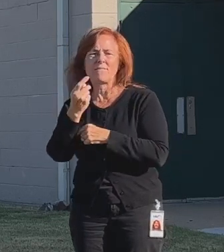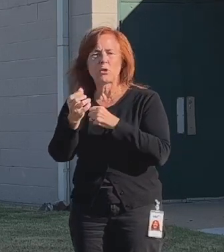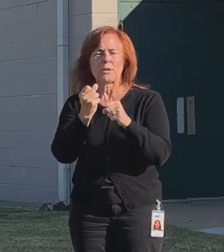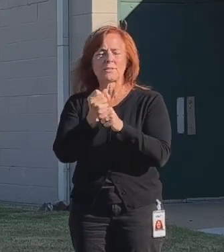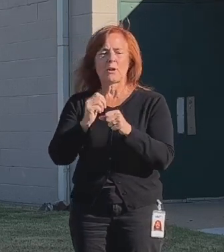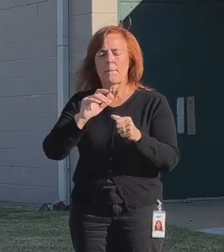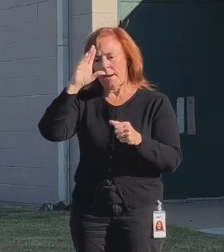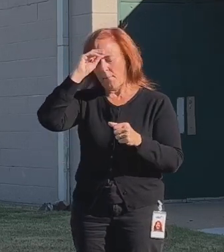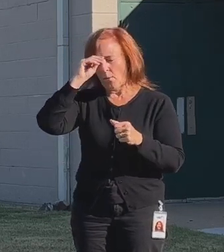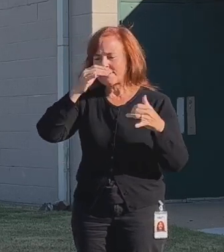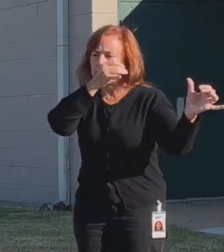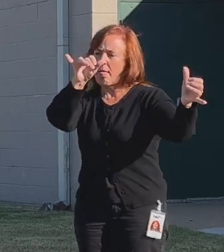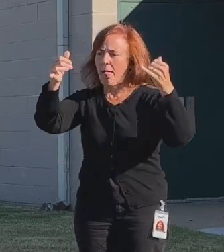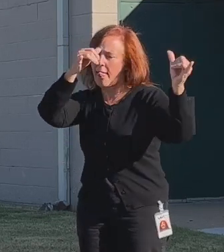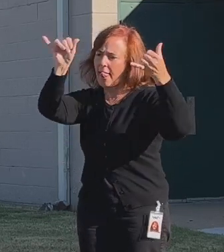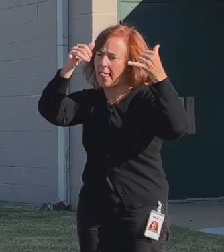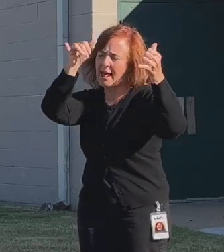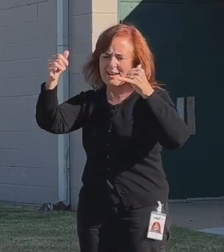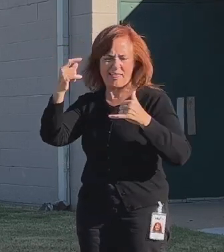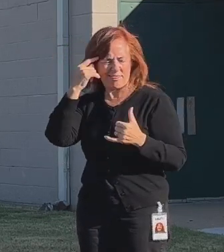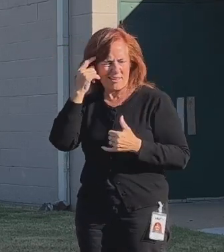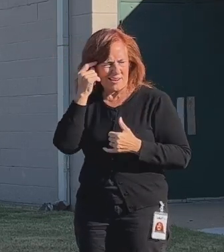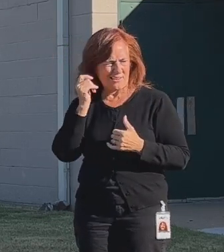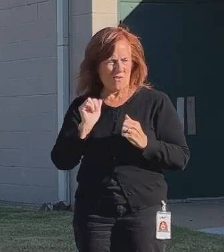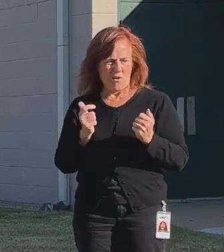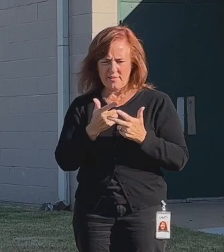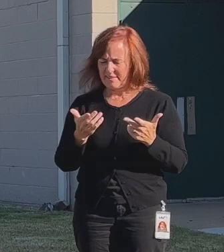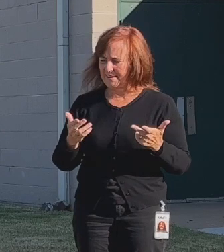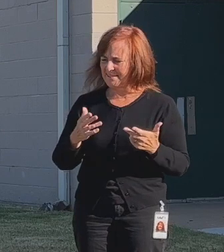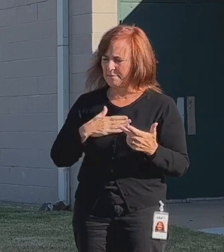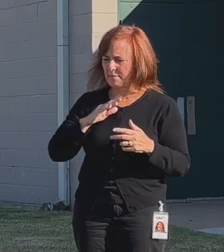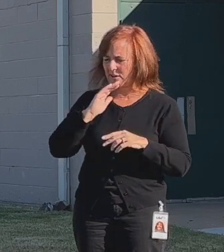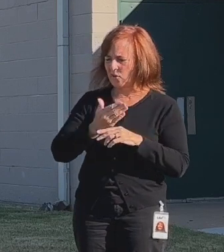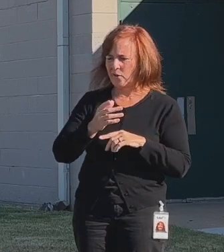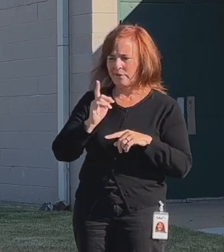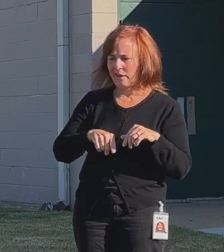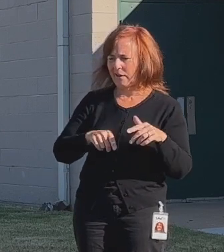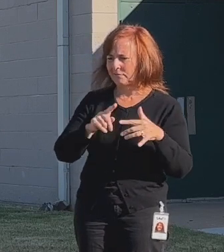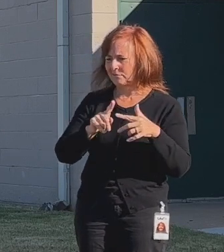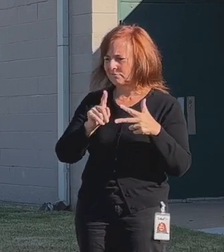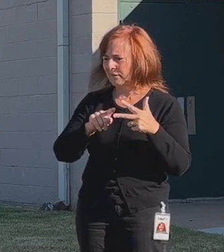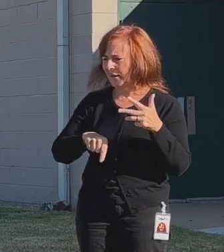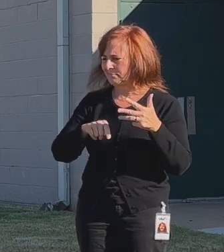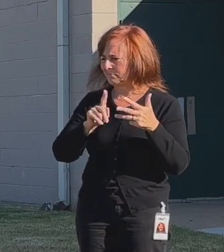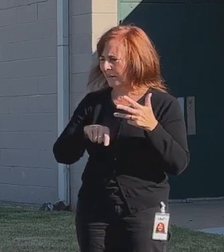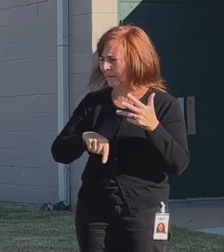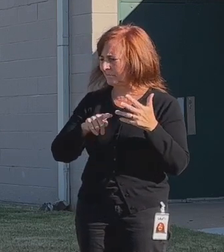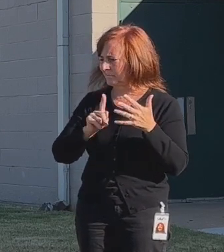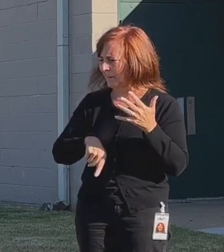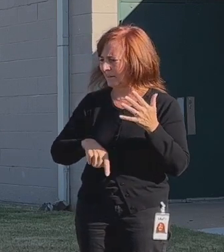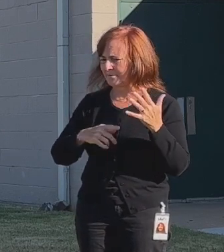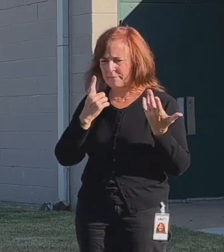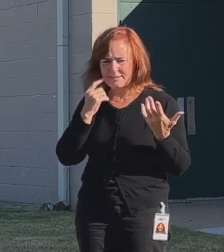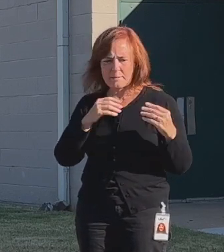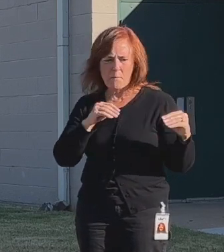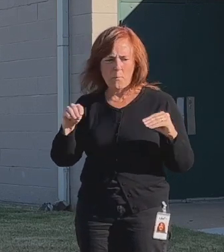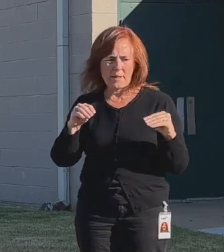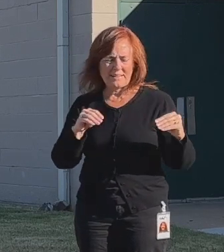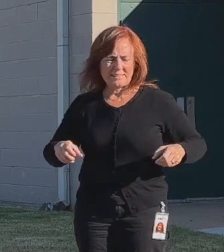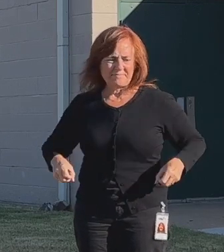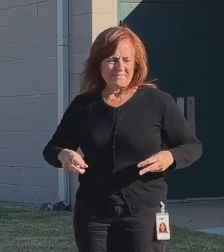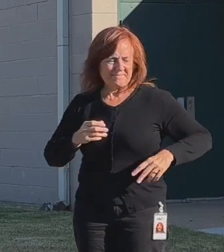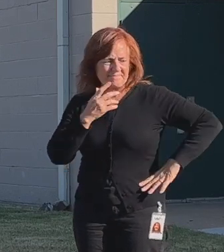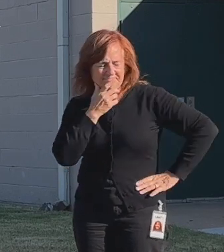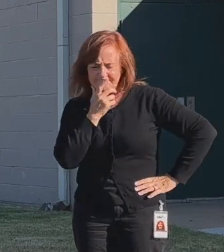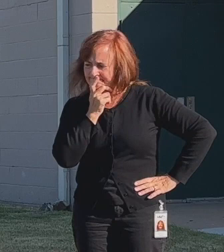as my boys were playing at the park, I started thinking about all the things that Lincoln may not be able to do as she got older due to her mobility issues.